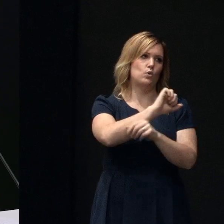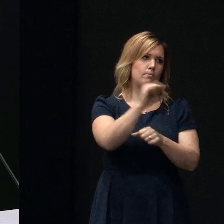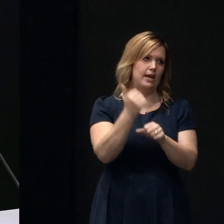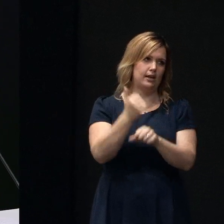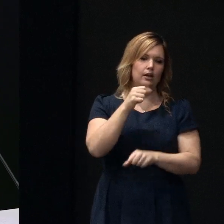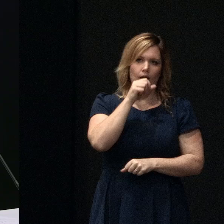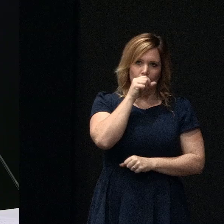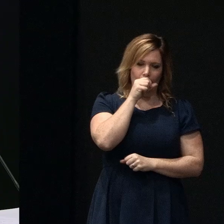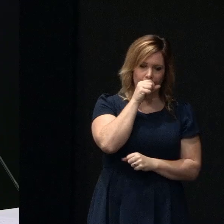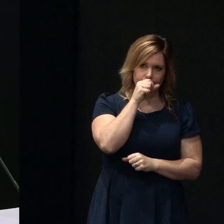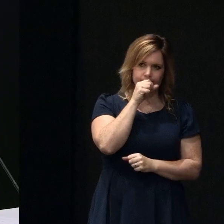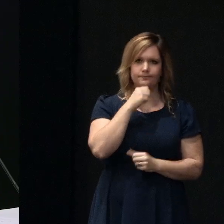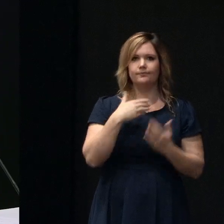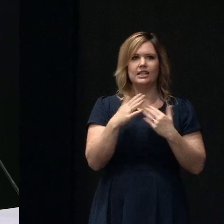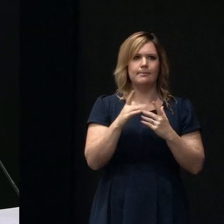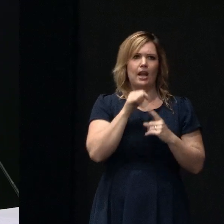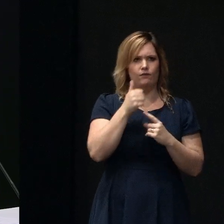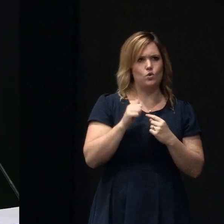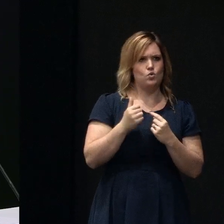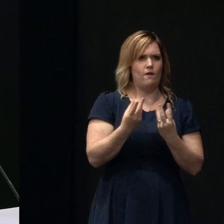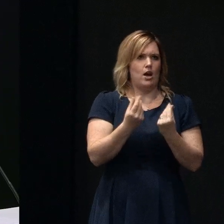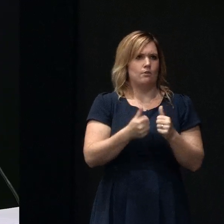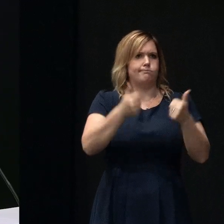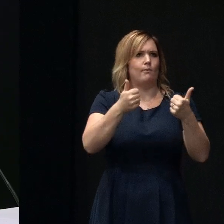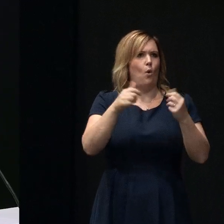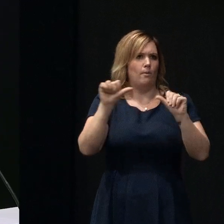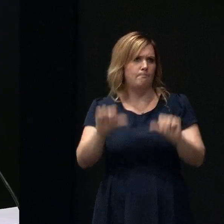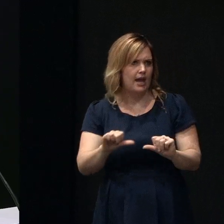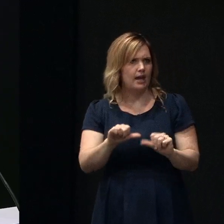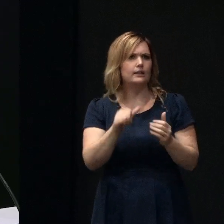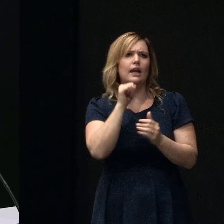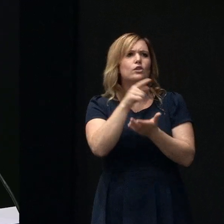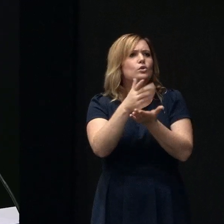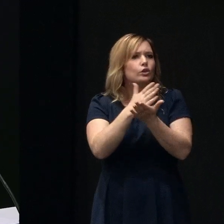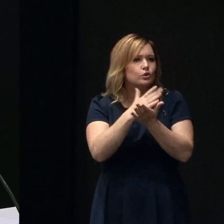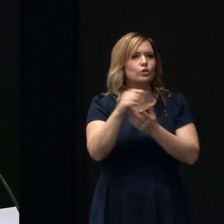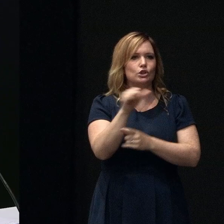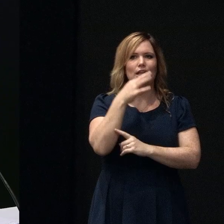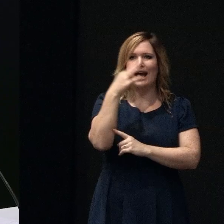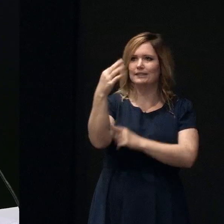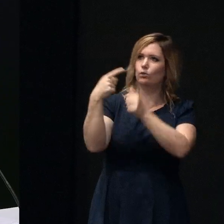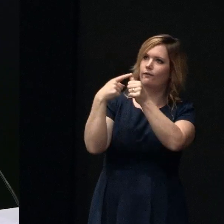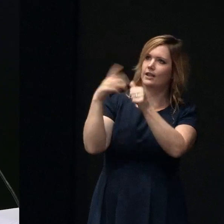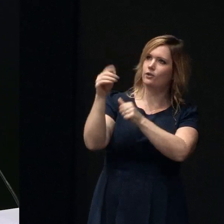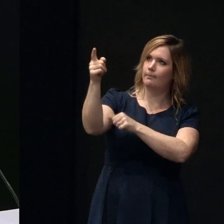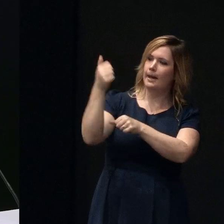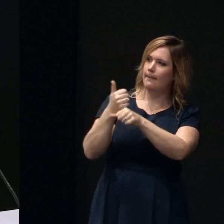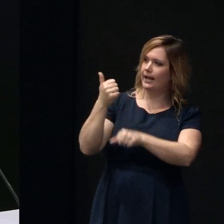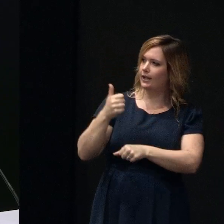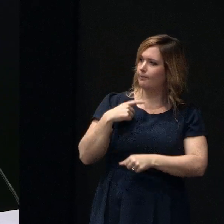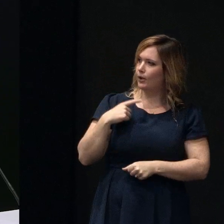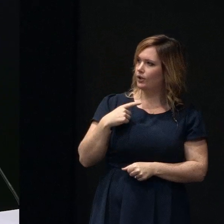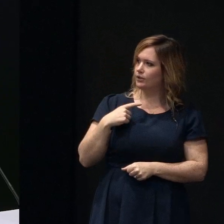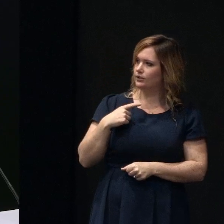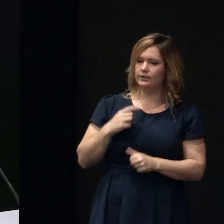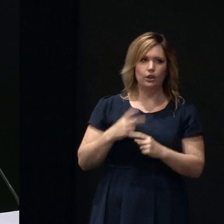no matter what your position is if you're unsure seek some support and seek some advice the reality is that two years post